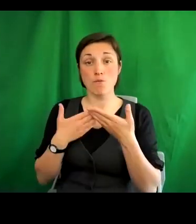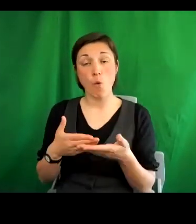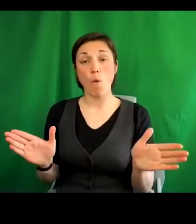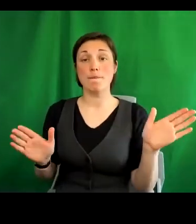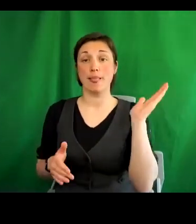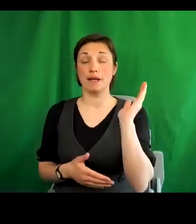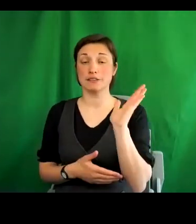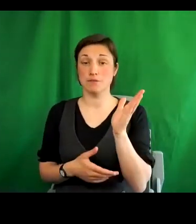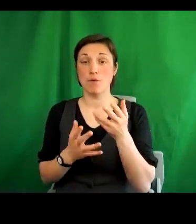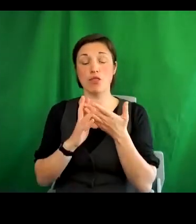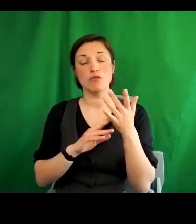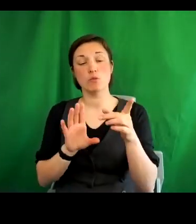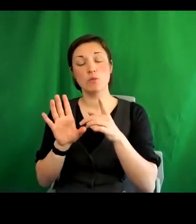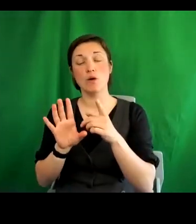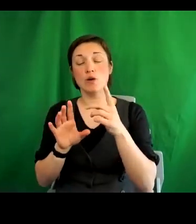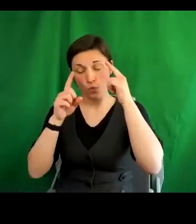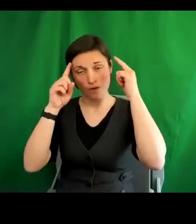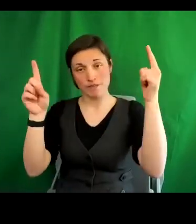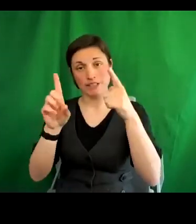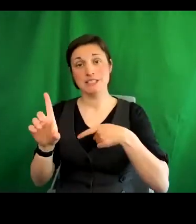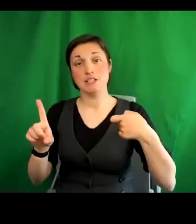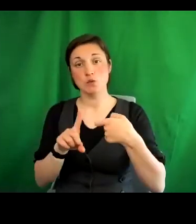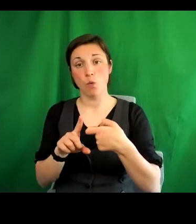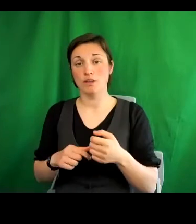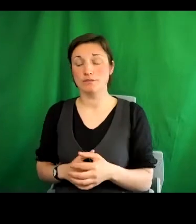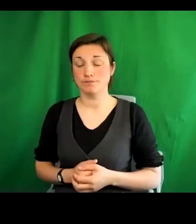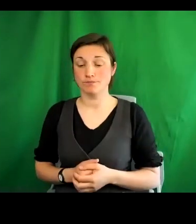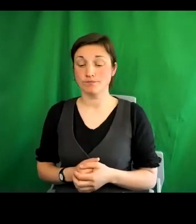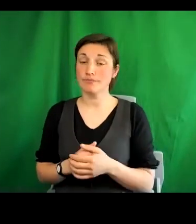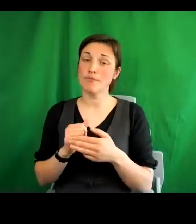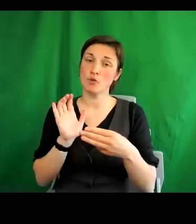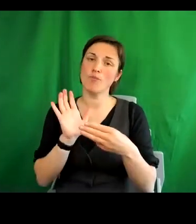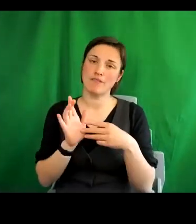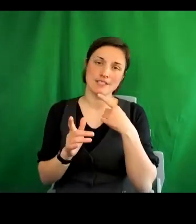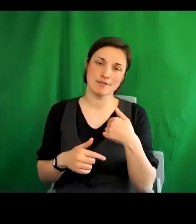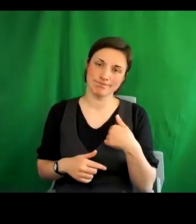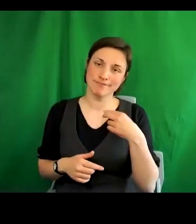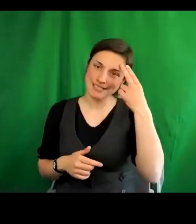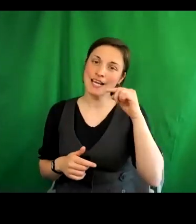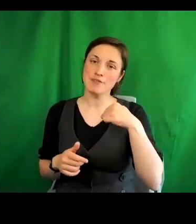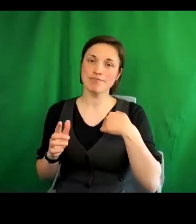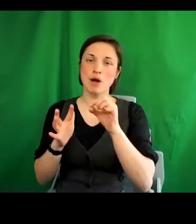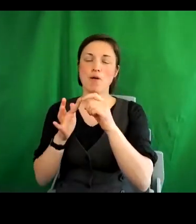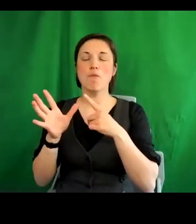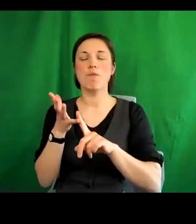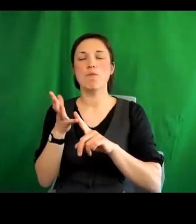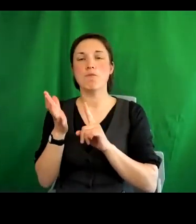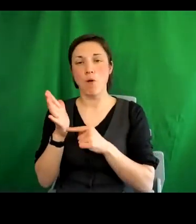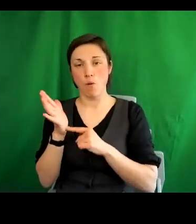brought to you by the University of York. As Marilyn says my name is Paul Grady and I'm delighted to welcome